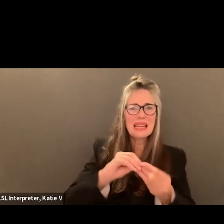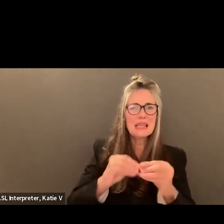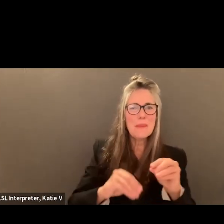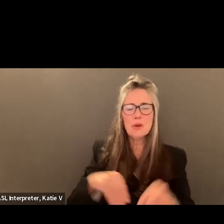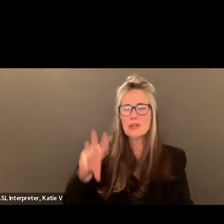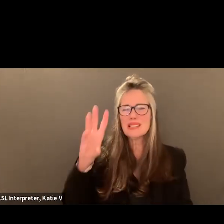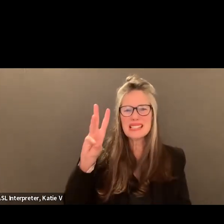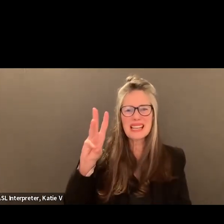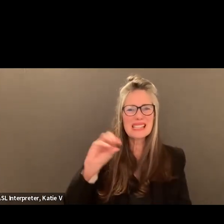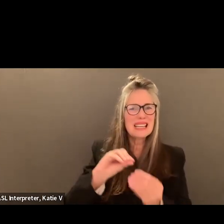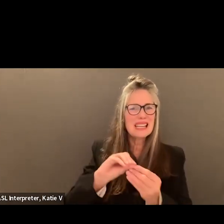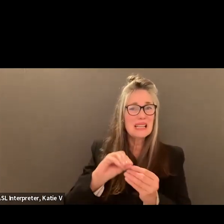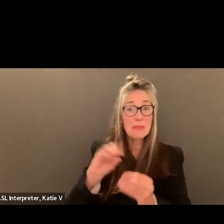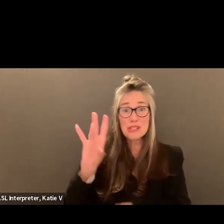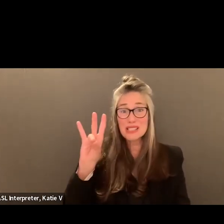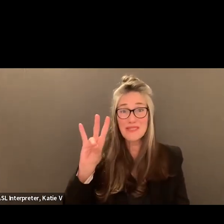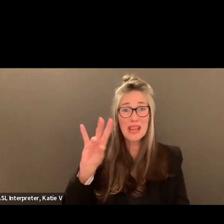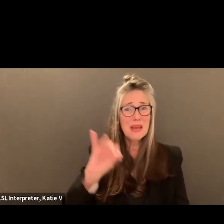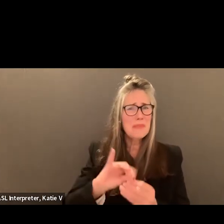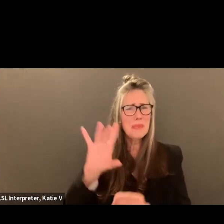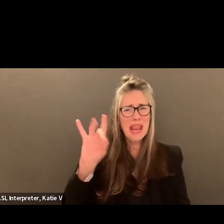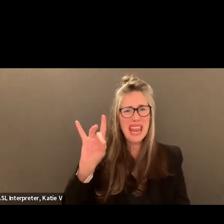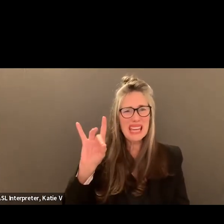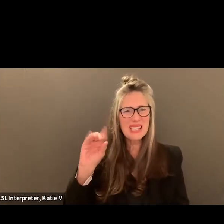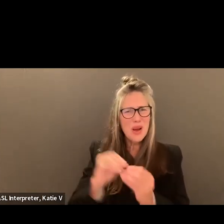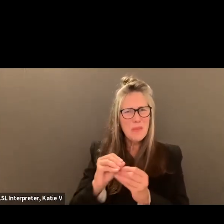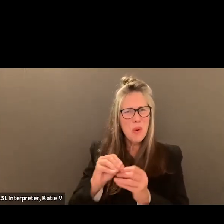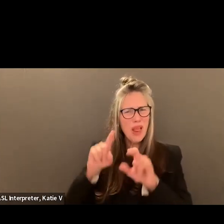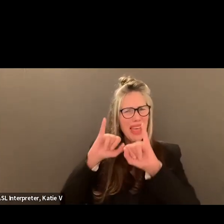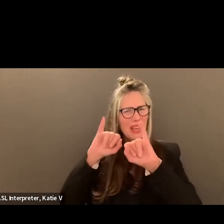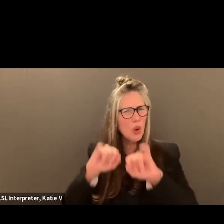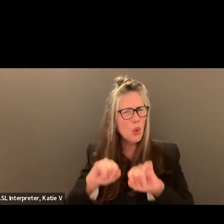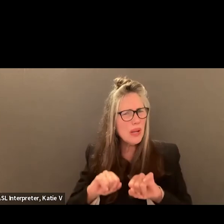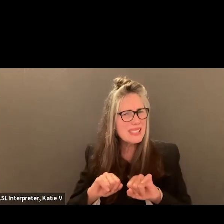and maybe even 8, which are a little bit like quizzes.